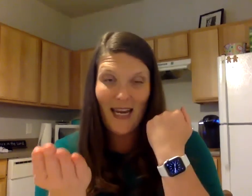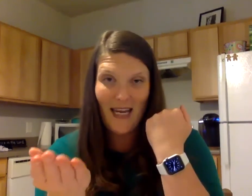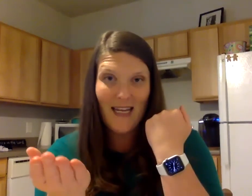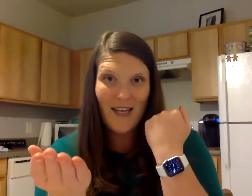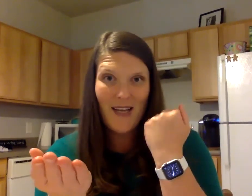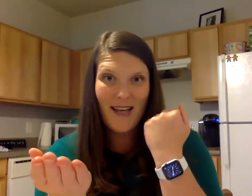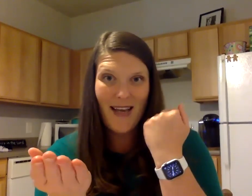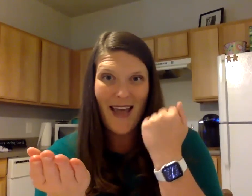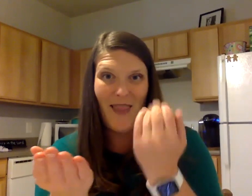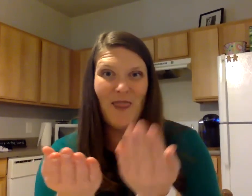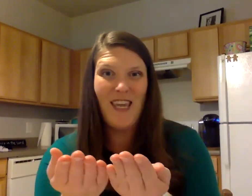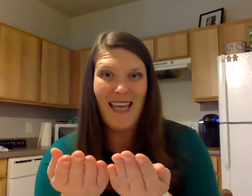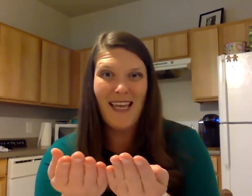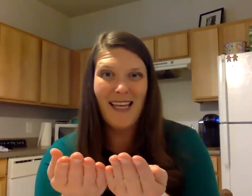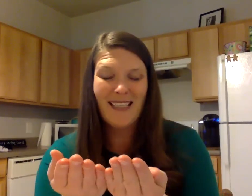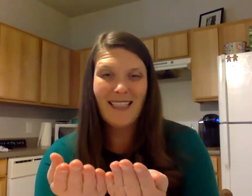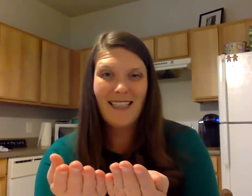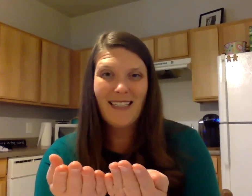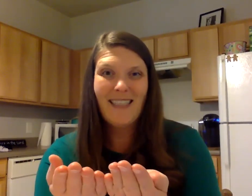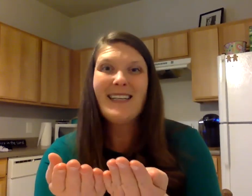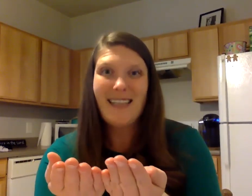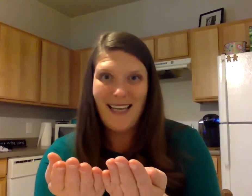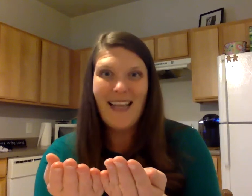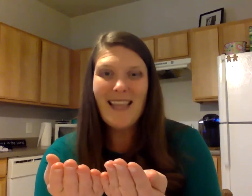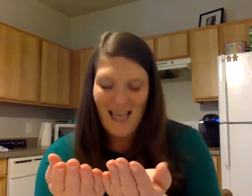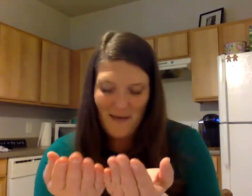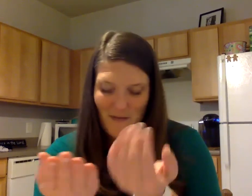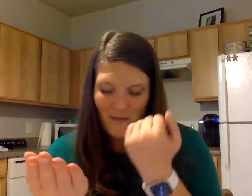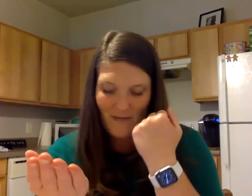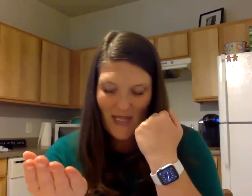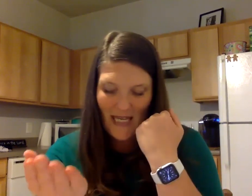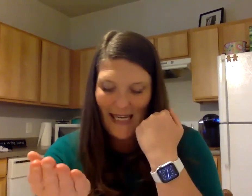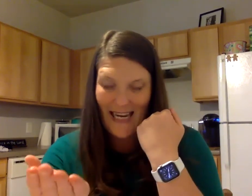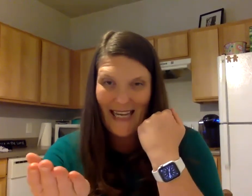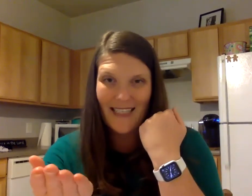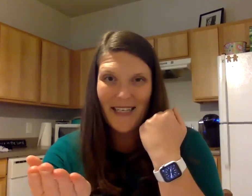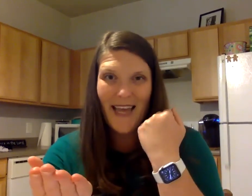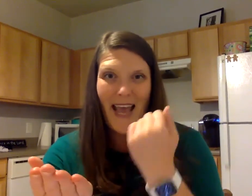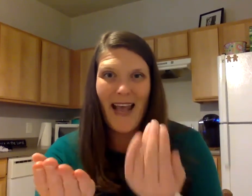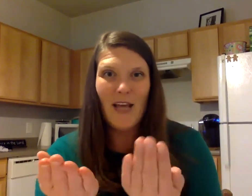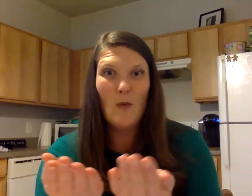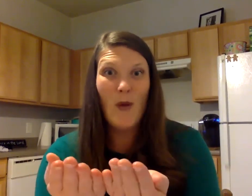Any. Add thing. Anything. Any. Add where.